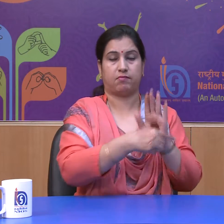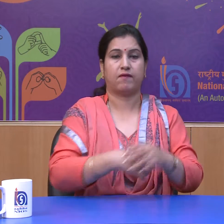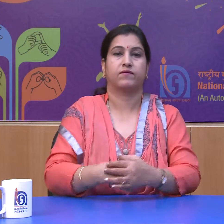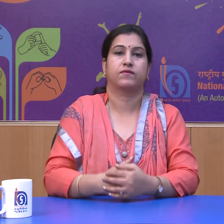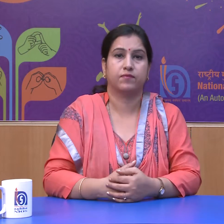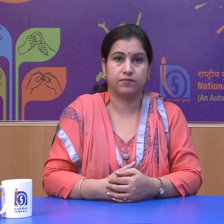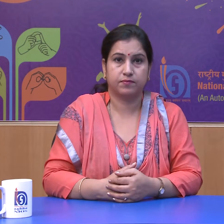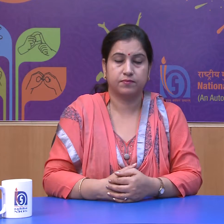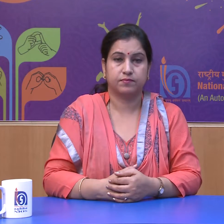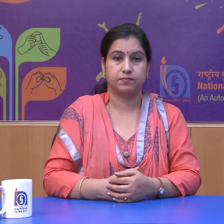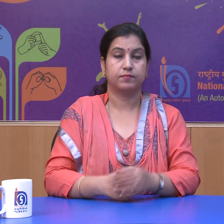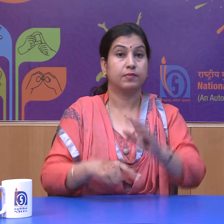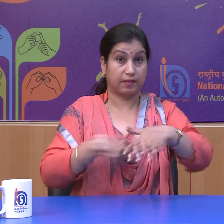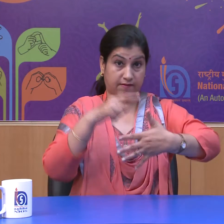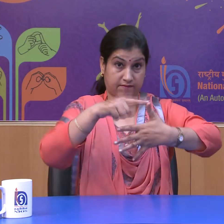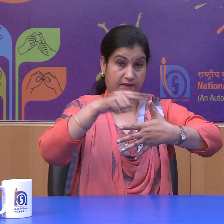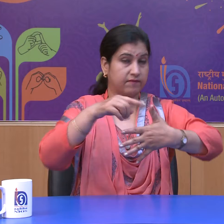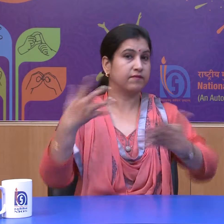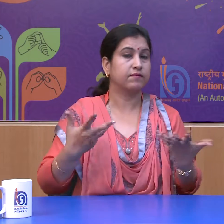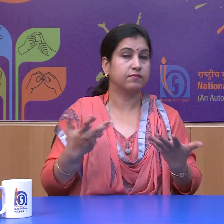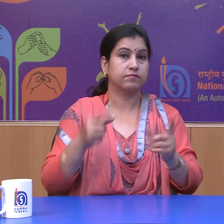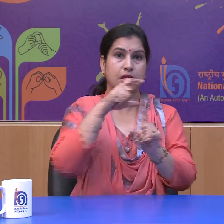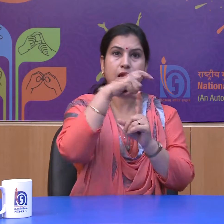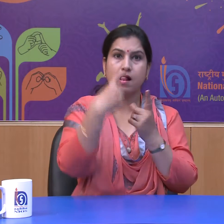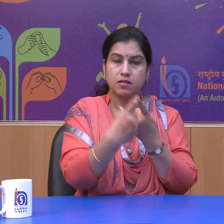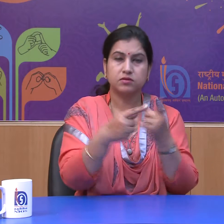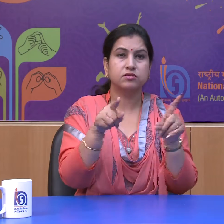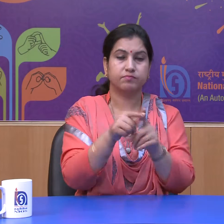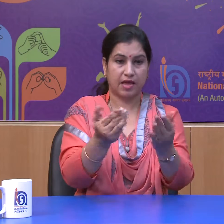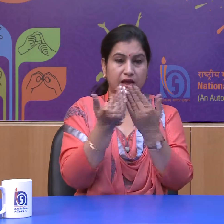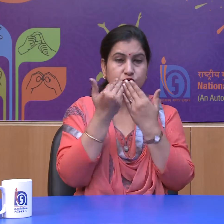Number 5 is cultural and educational rights.